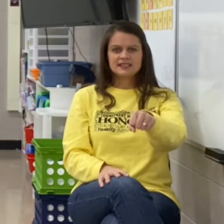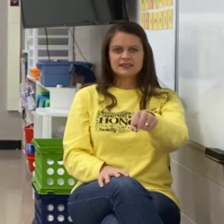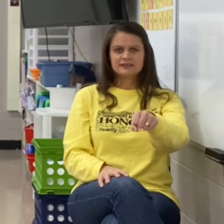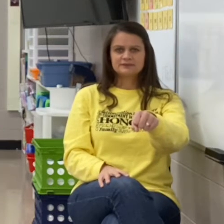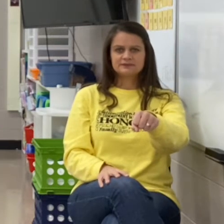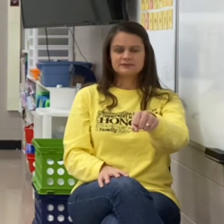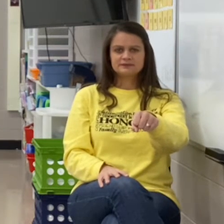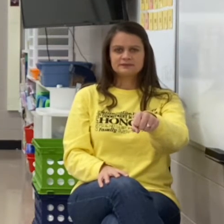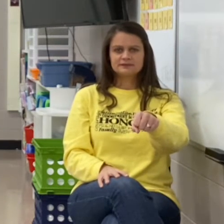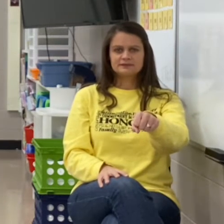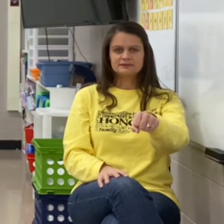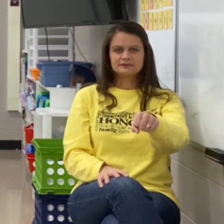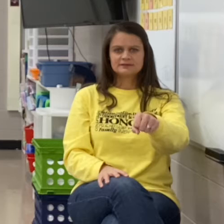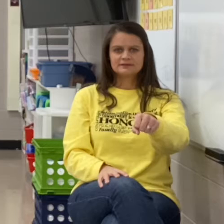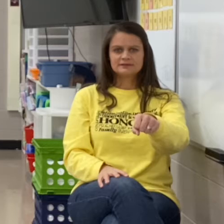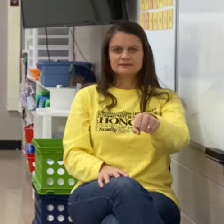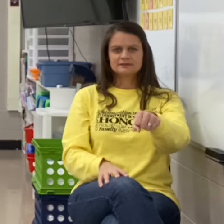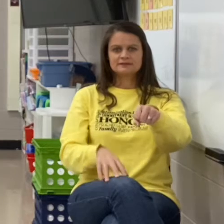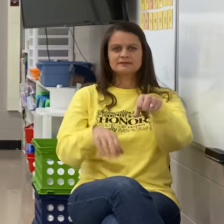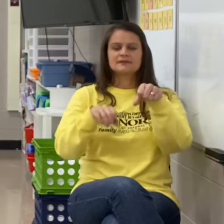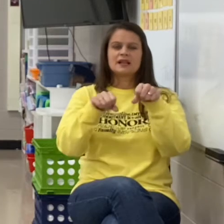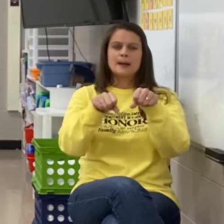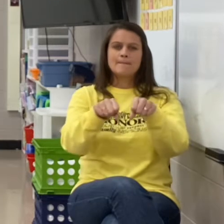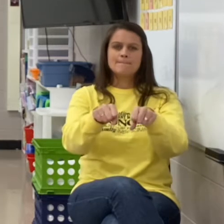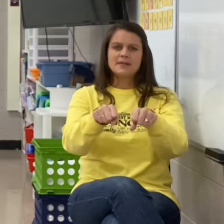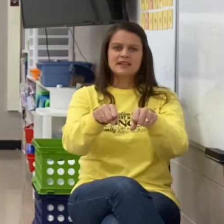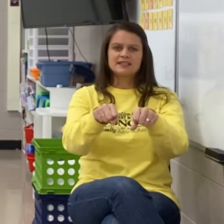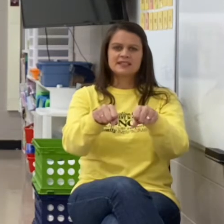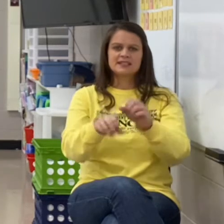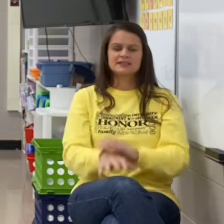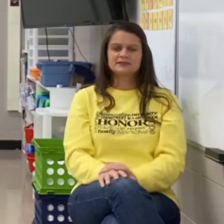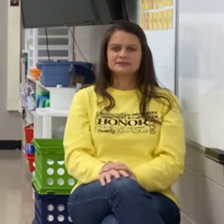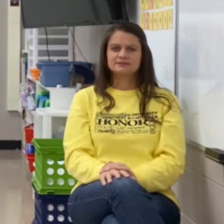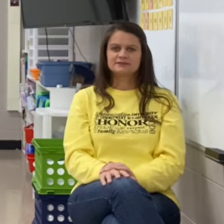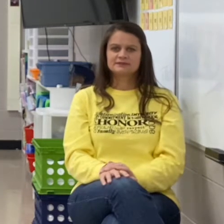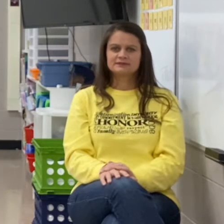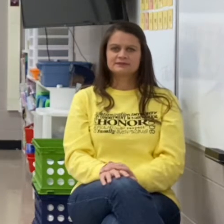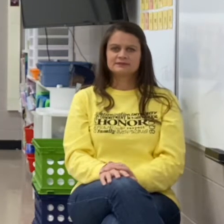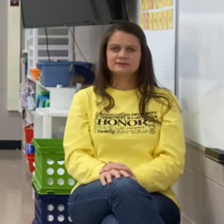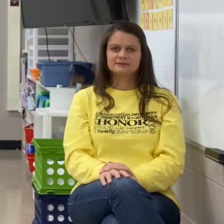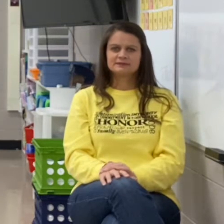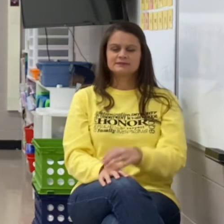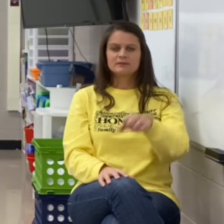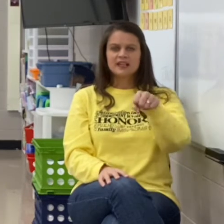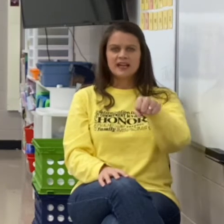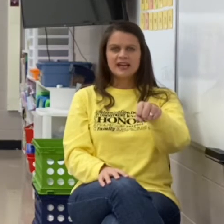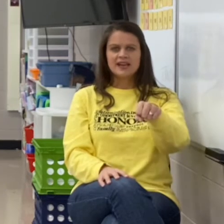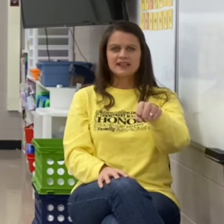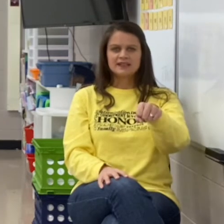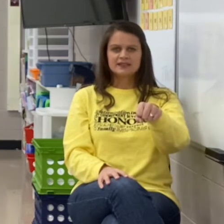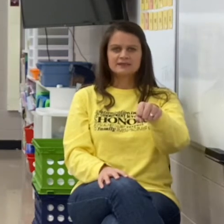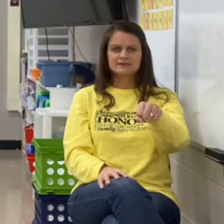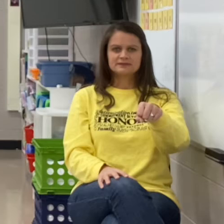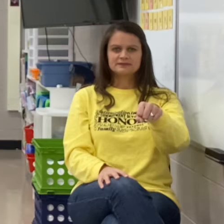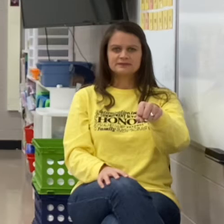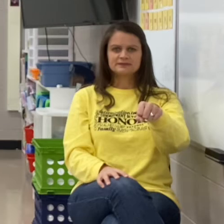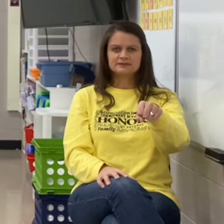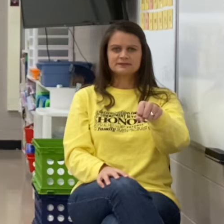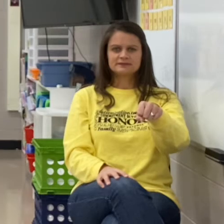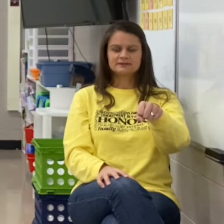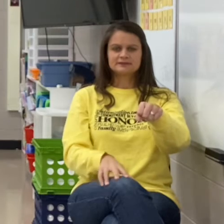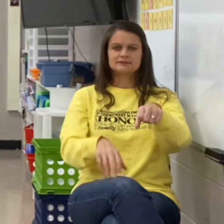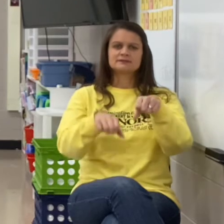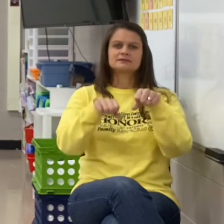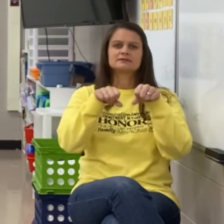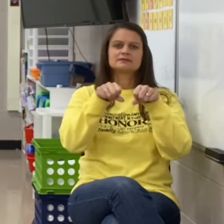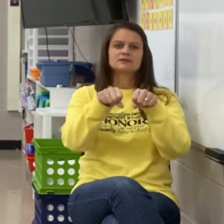It. Put a m at the beginning and the word becomes mit. Ending is ed. Ed. Put a ur at